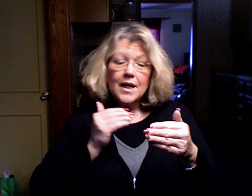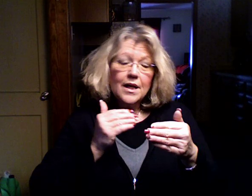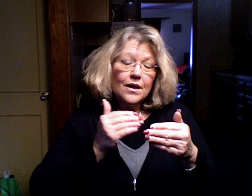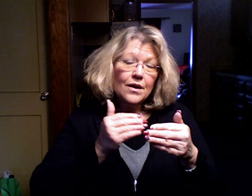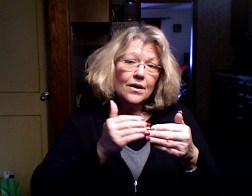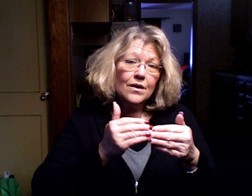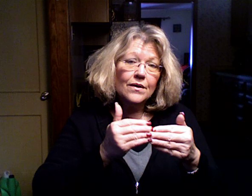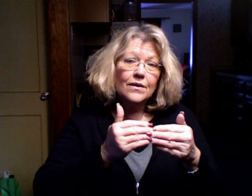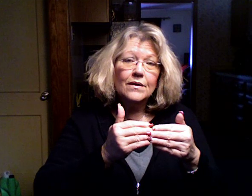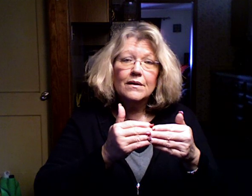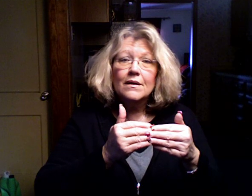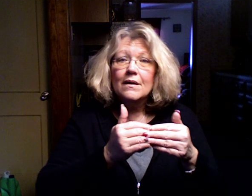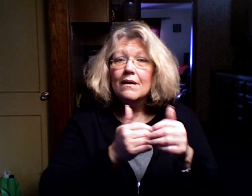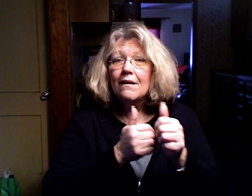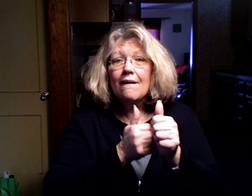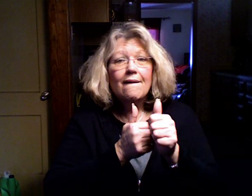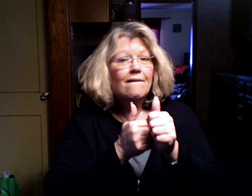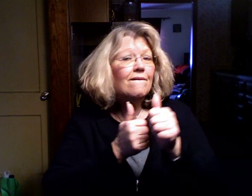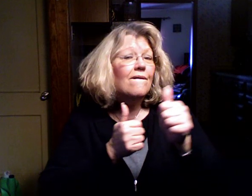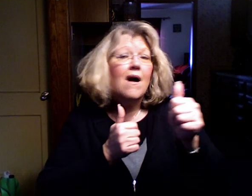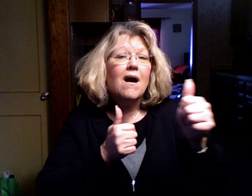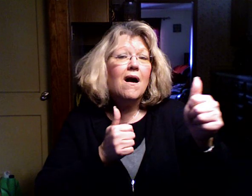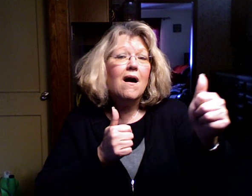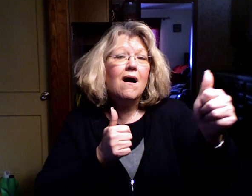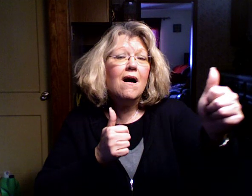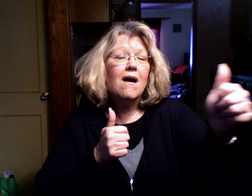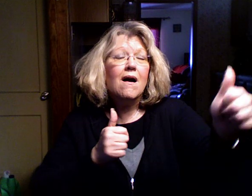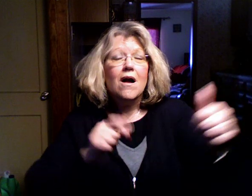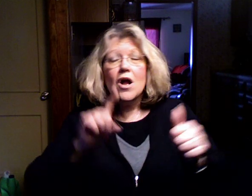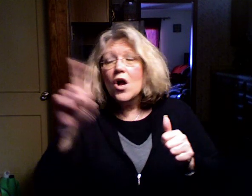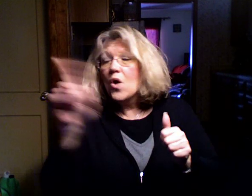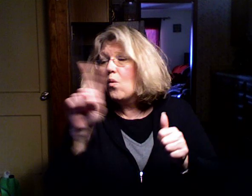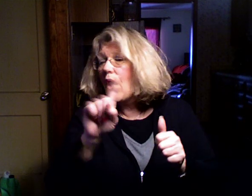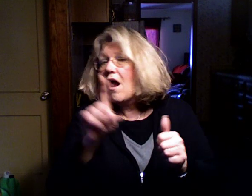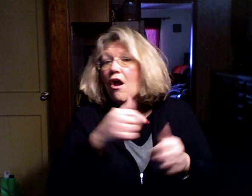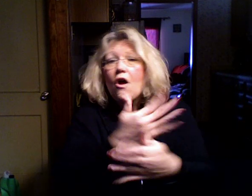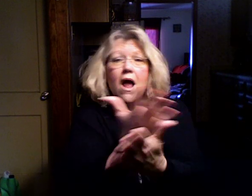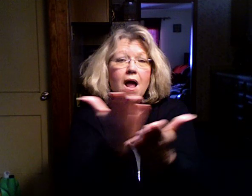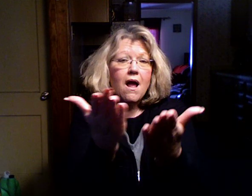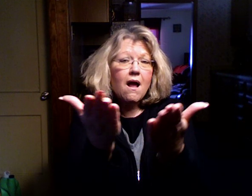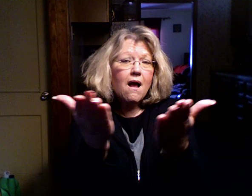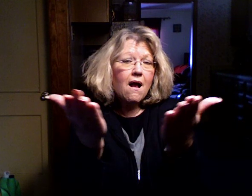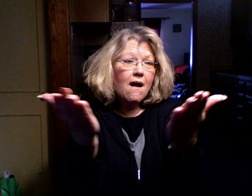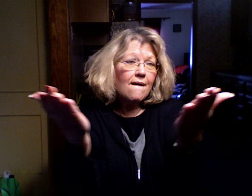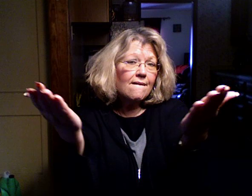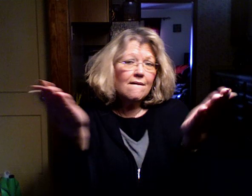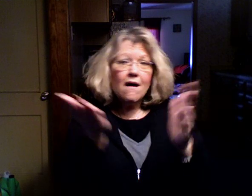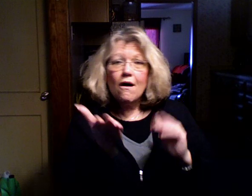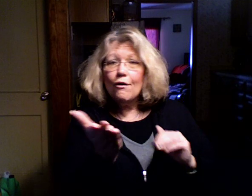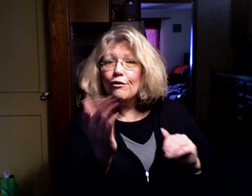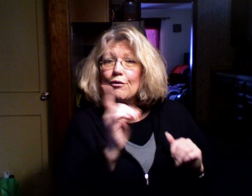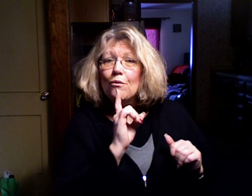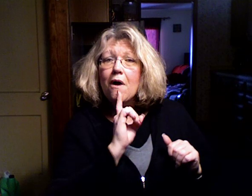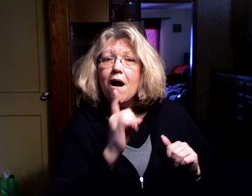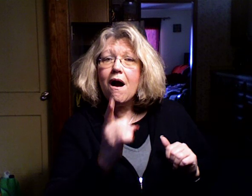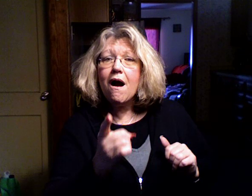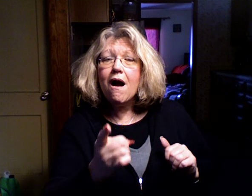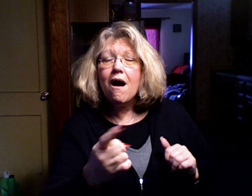Near are we where the view are